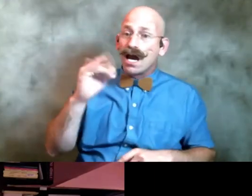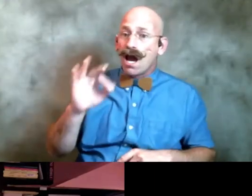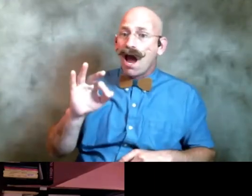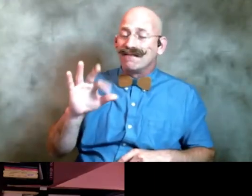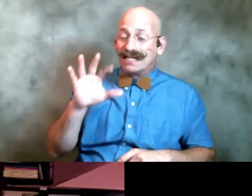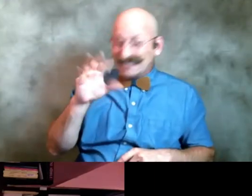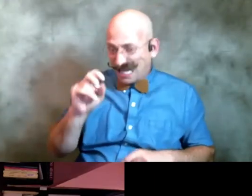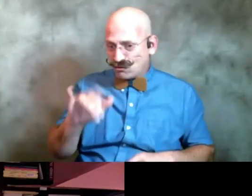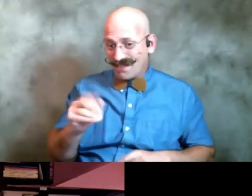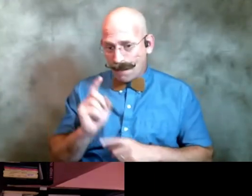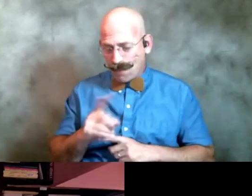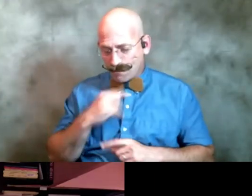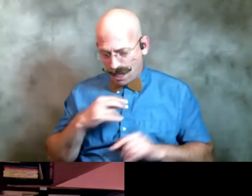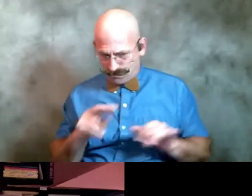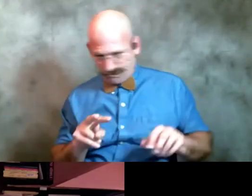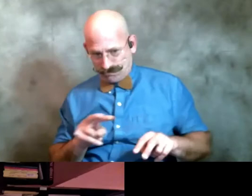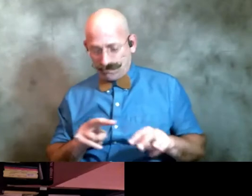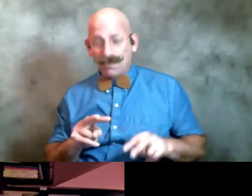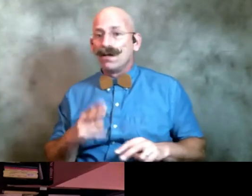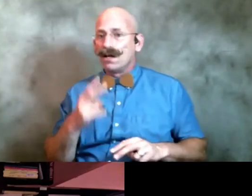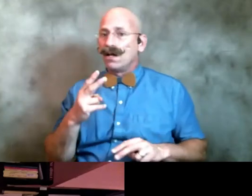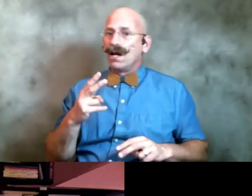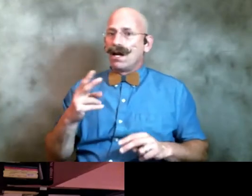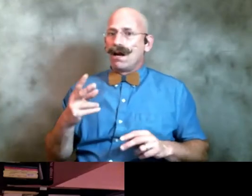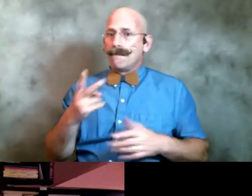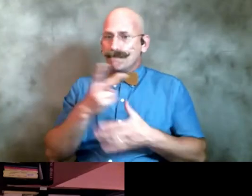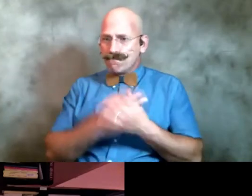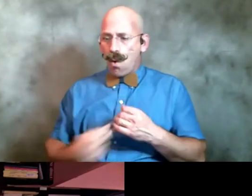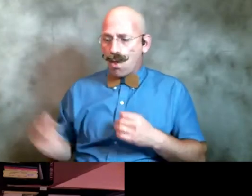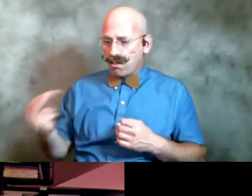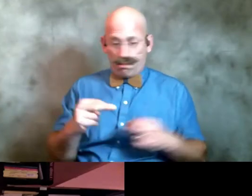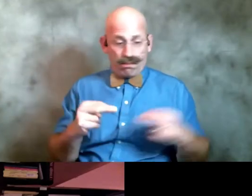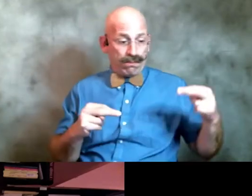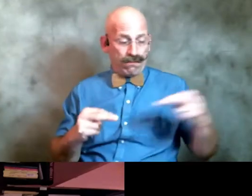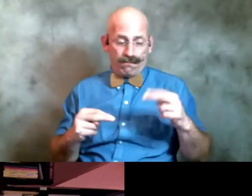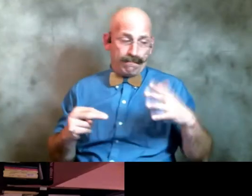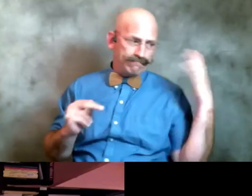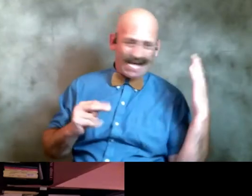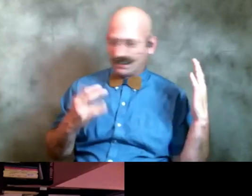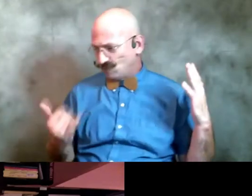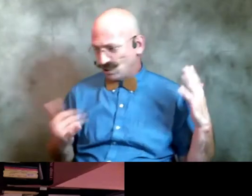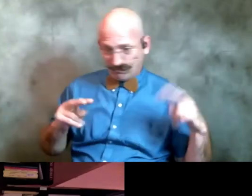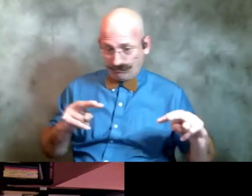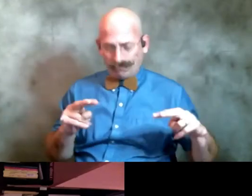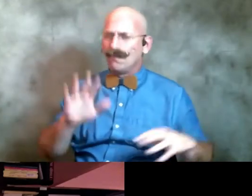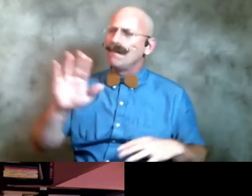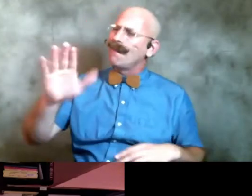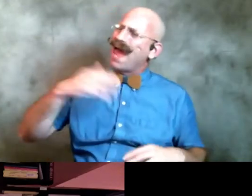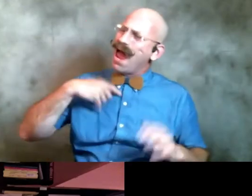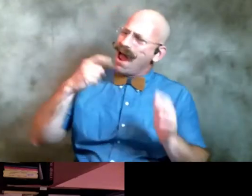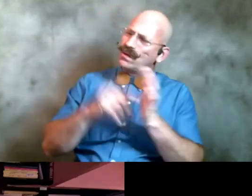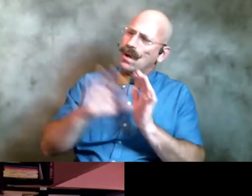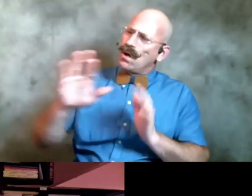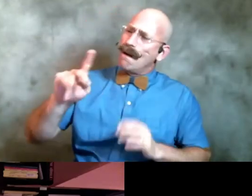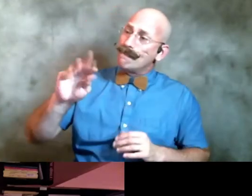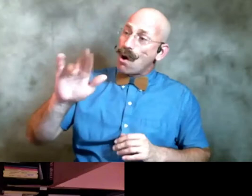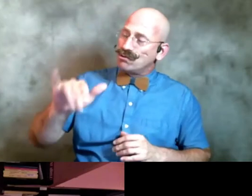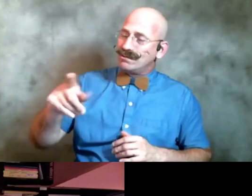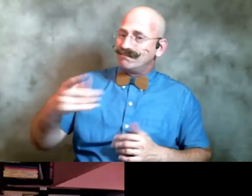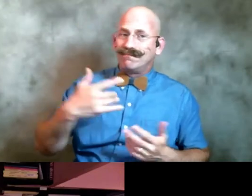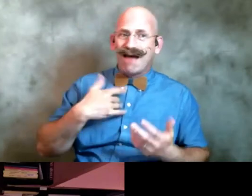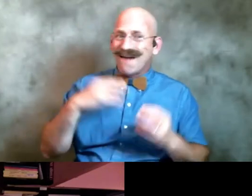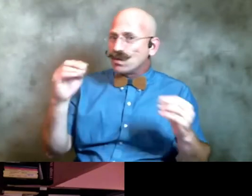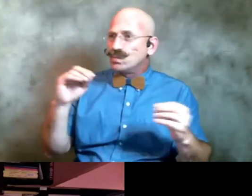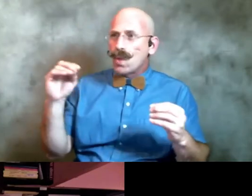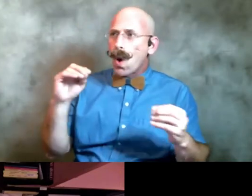sides which again is sustained all the way through one of the other things i noticed about your poetry is that there's almost no abstractions in